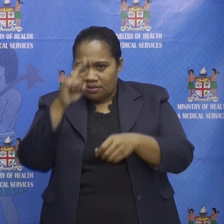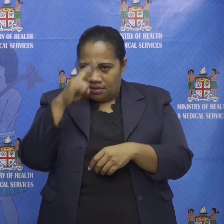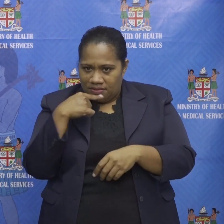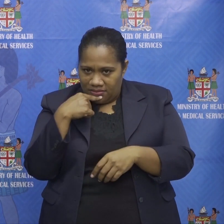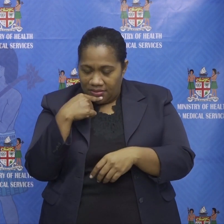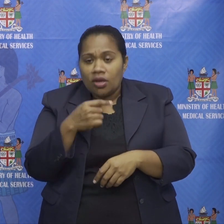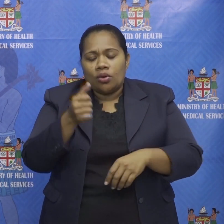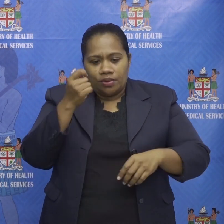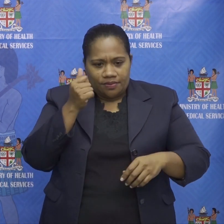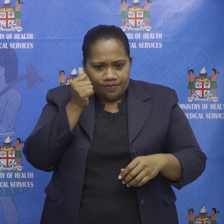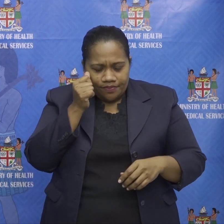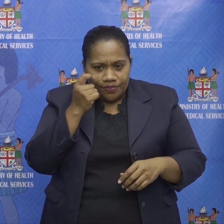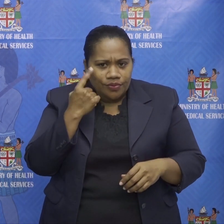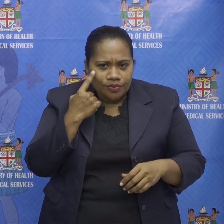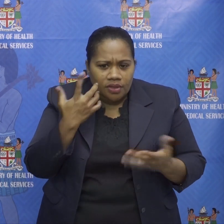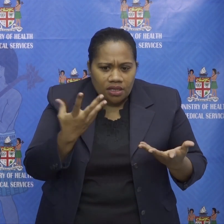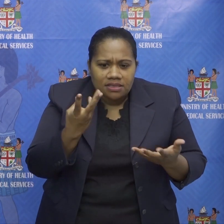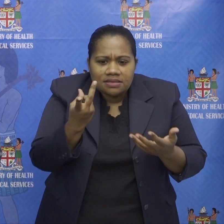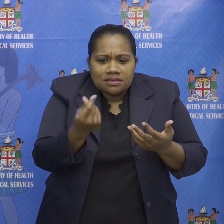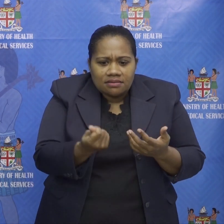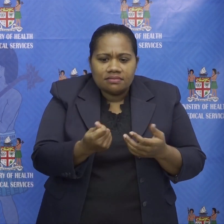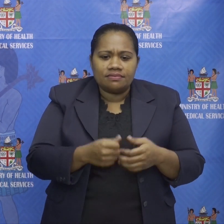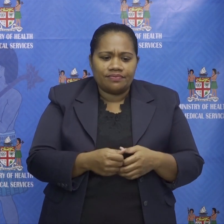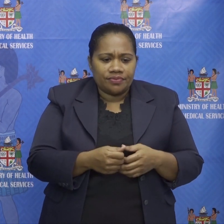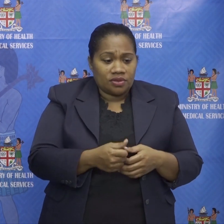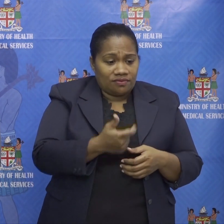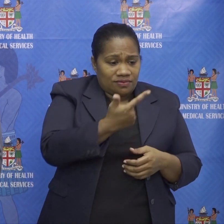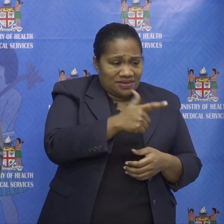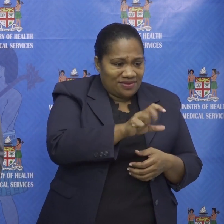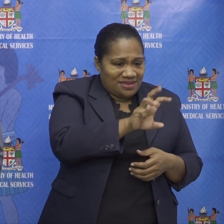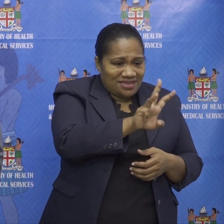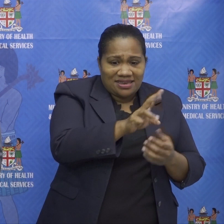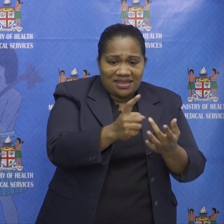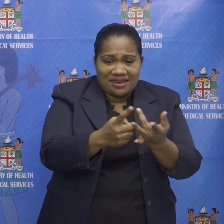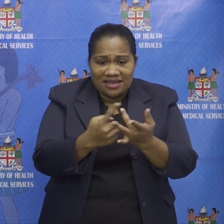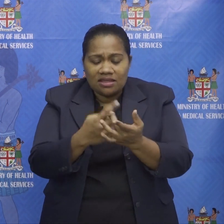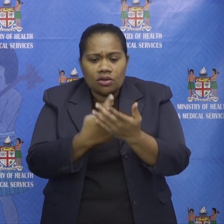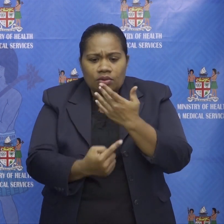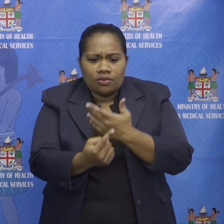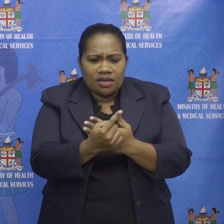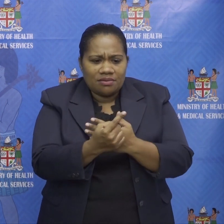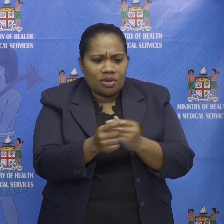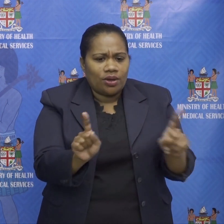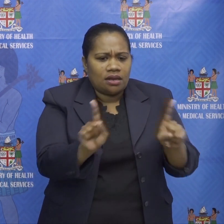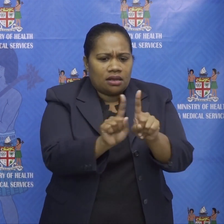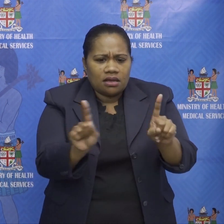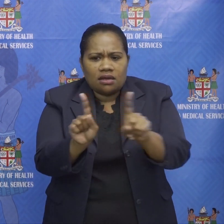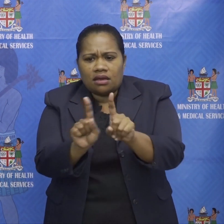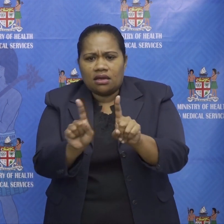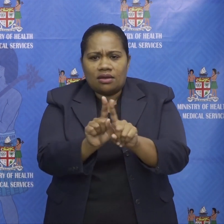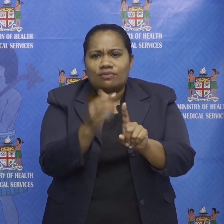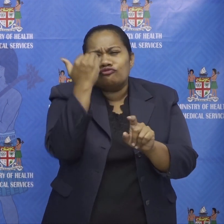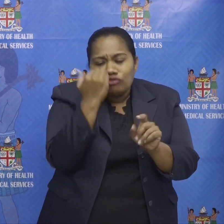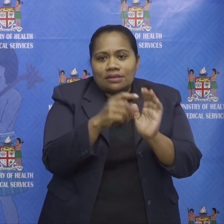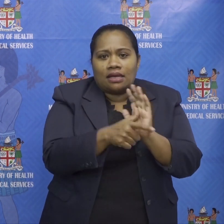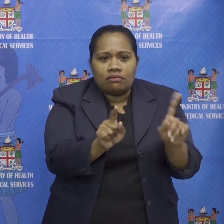that we had between the case 73 and others are fairly short so it's for that